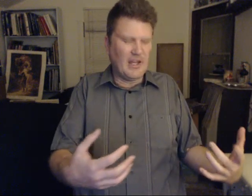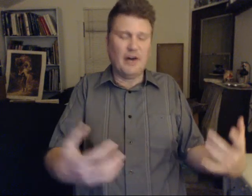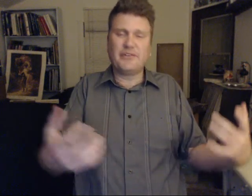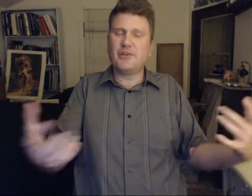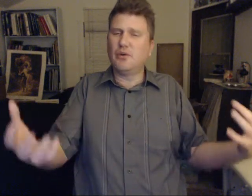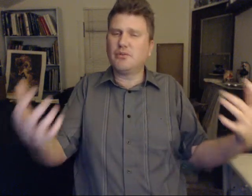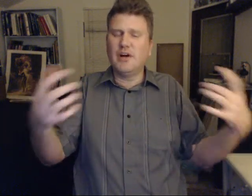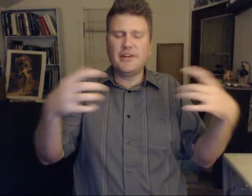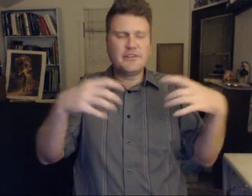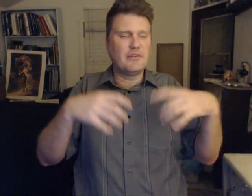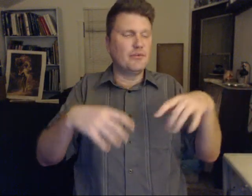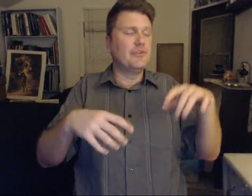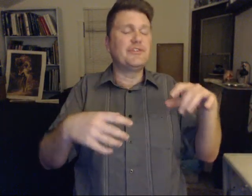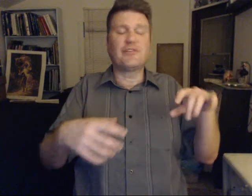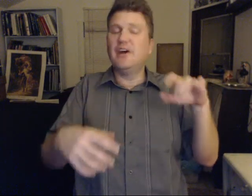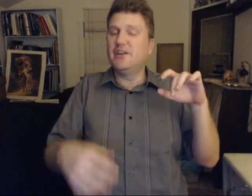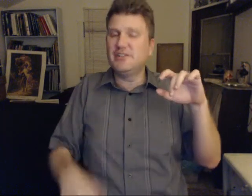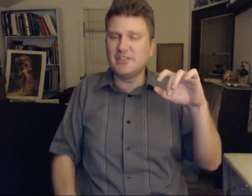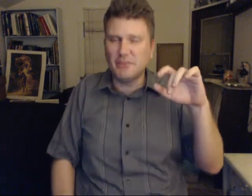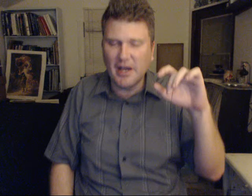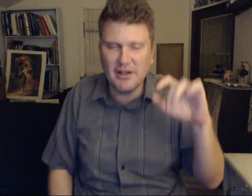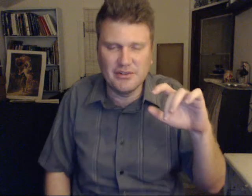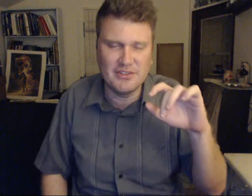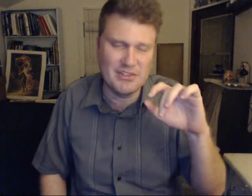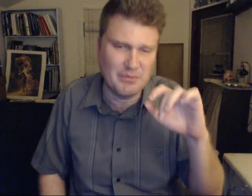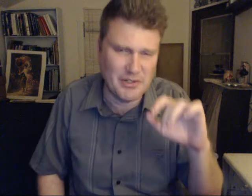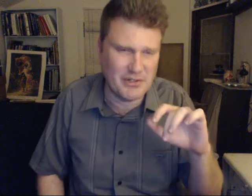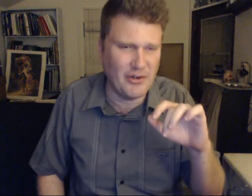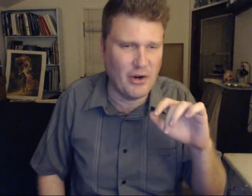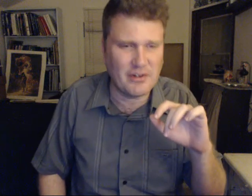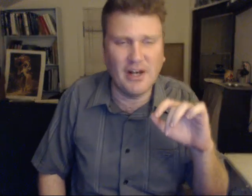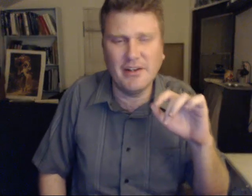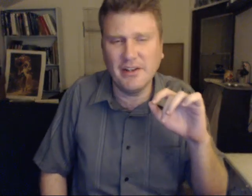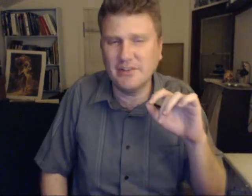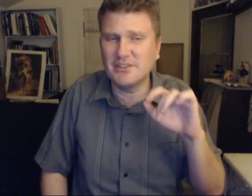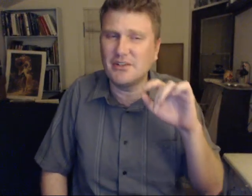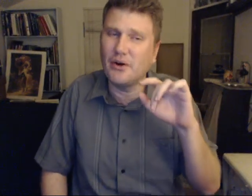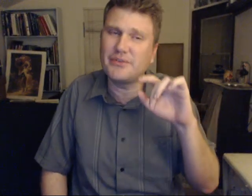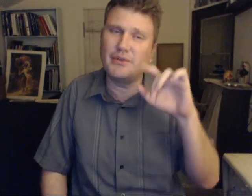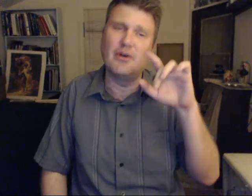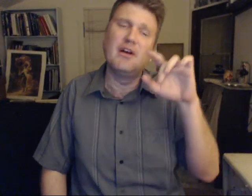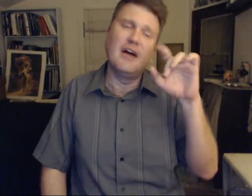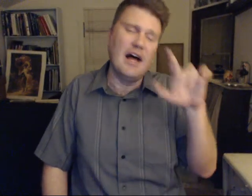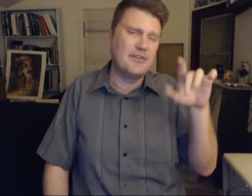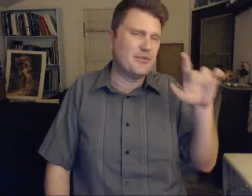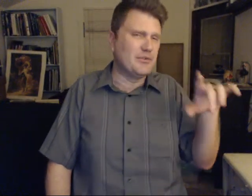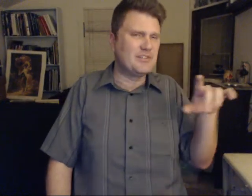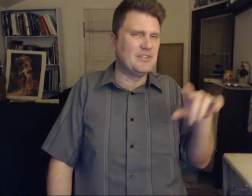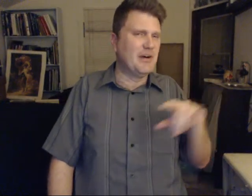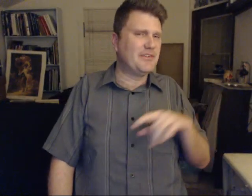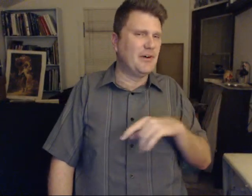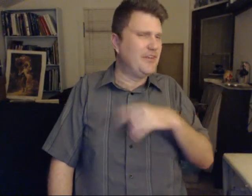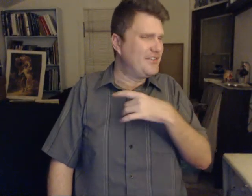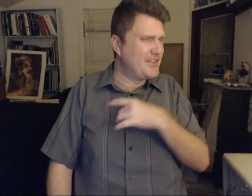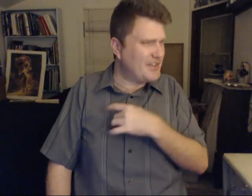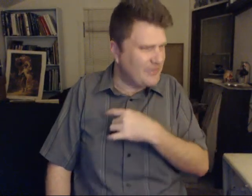Also, realize, the lucifer energies, my energies, is much of an archon energy, also. As for you to see myself as a devil,